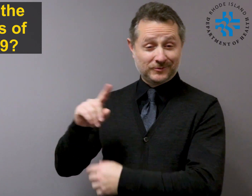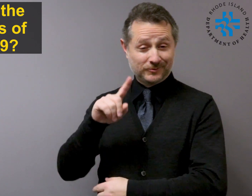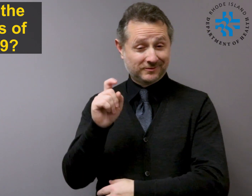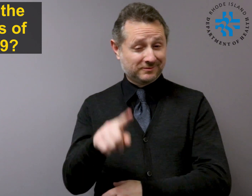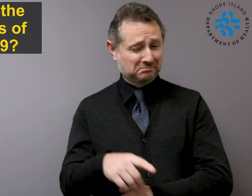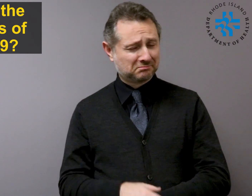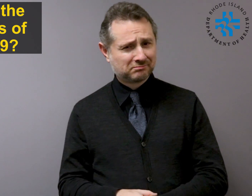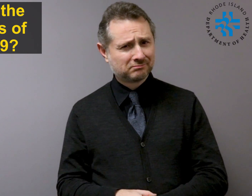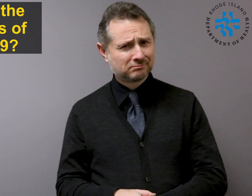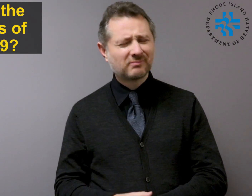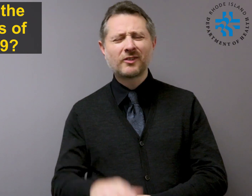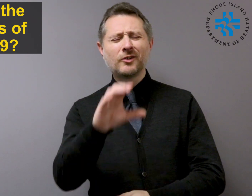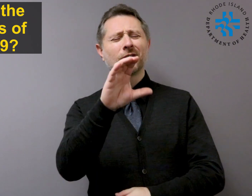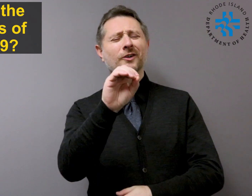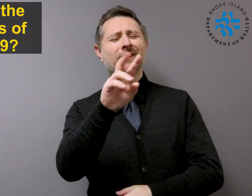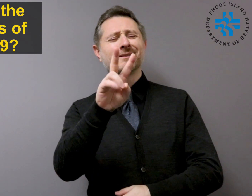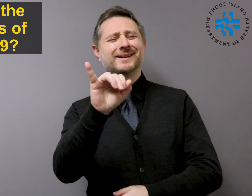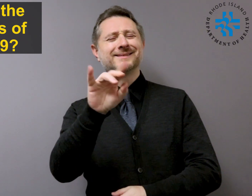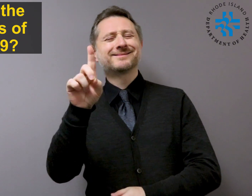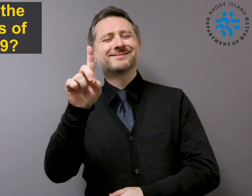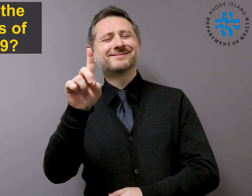What are the symptoms of COVID-19?